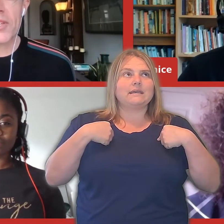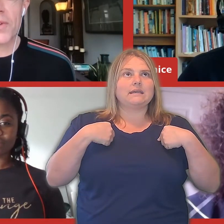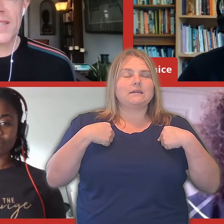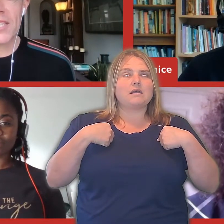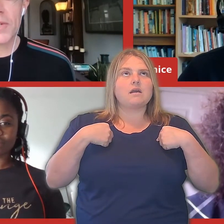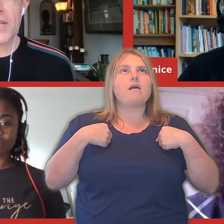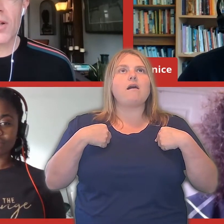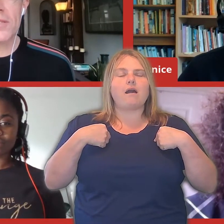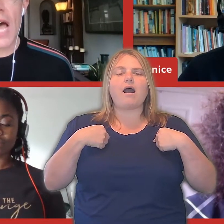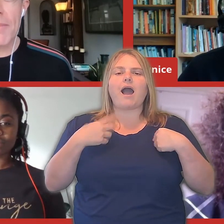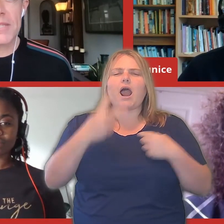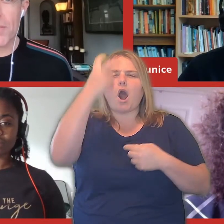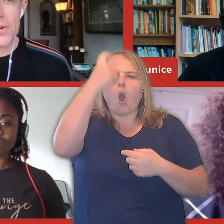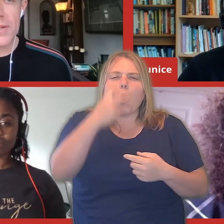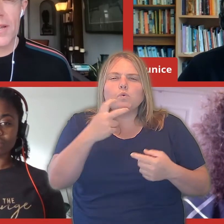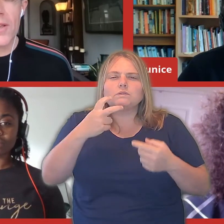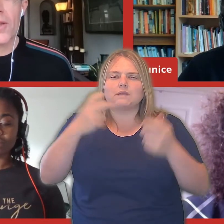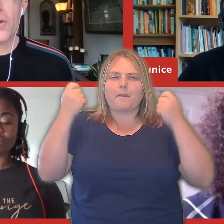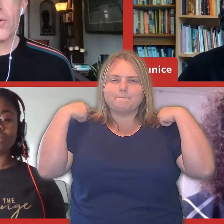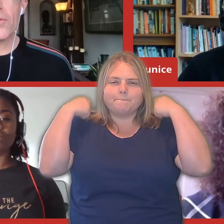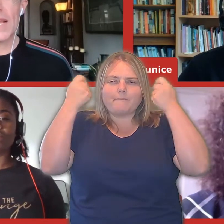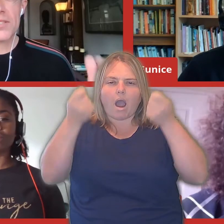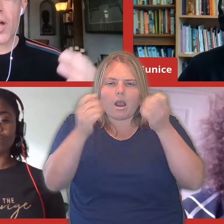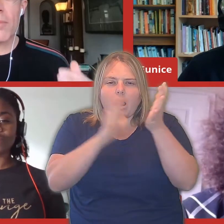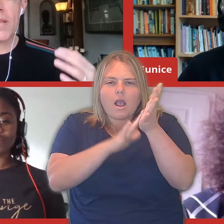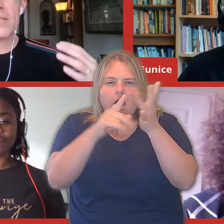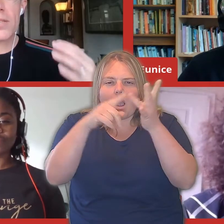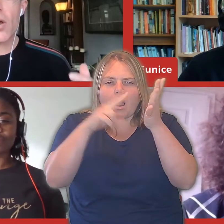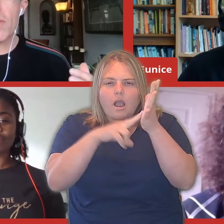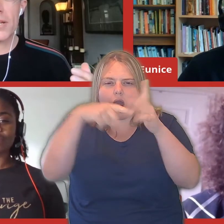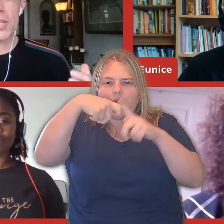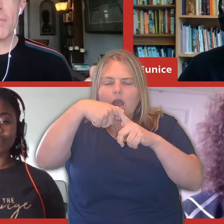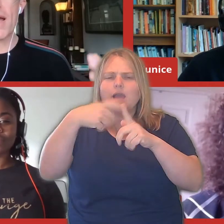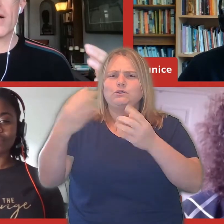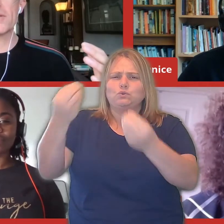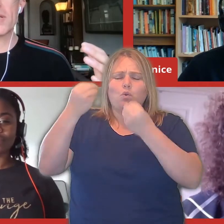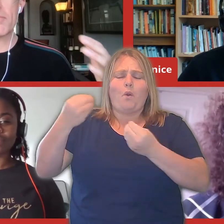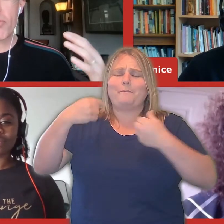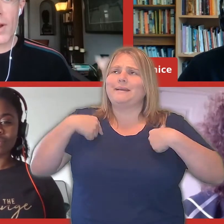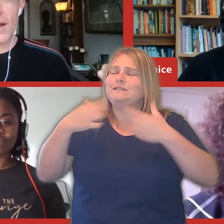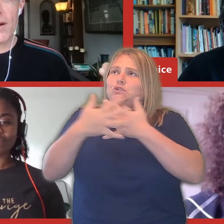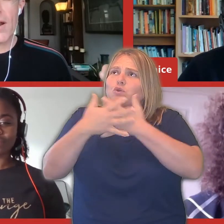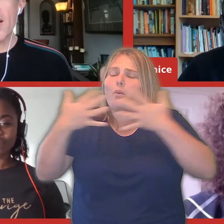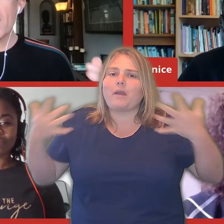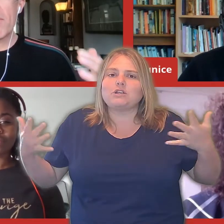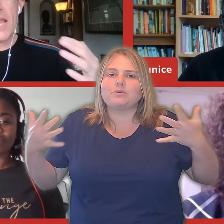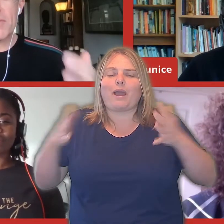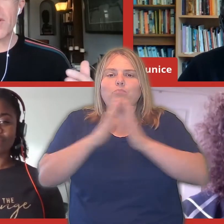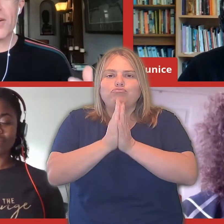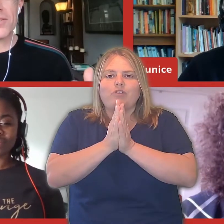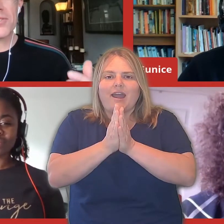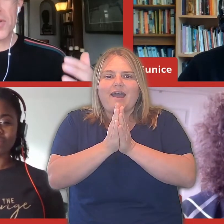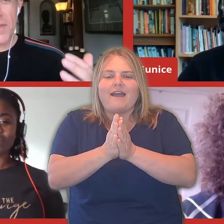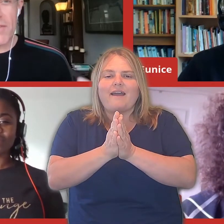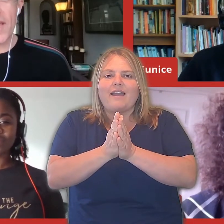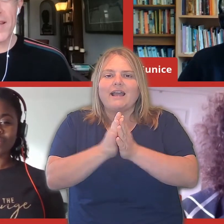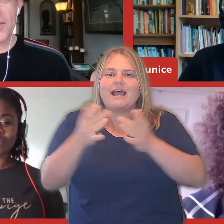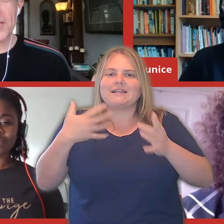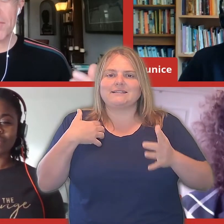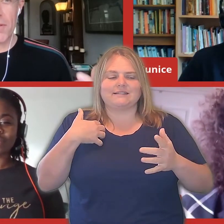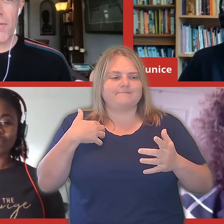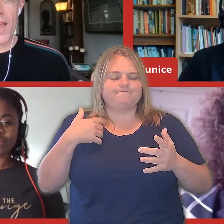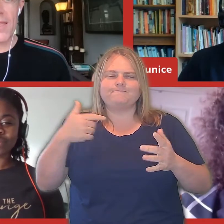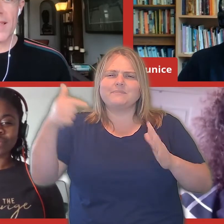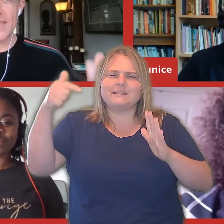monk from the 20th century called Thomas Merton, who has taught me so much about prayer, but he was also sort of an